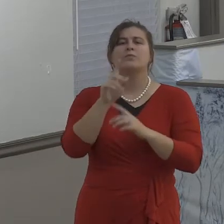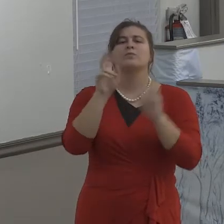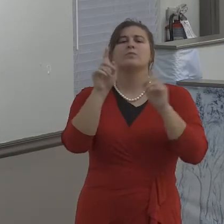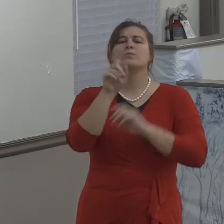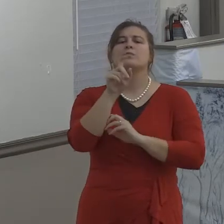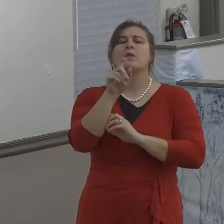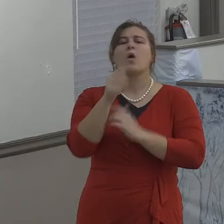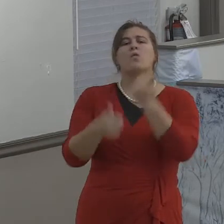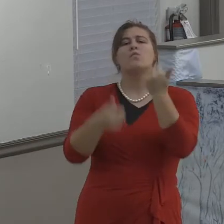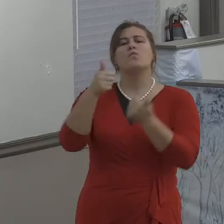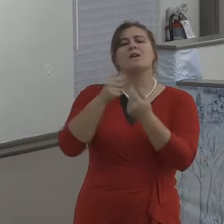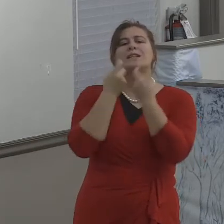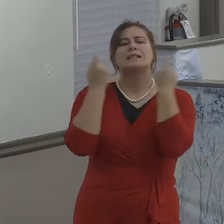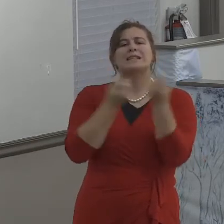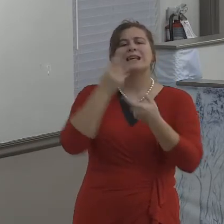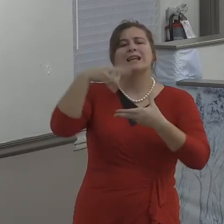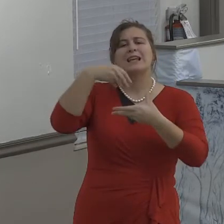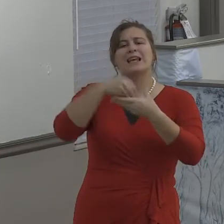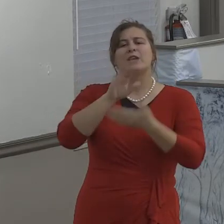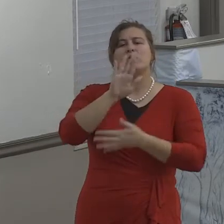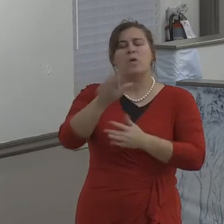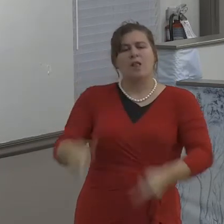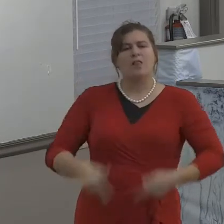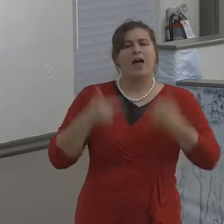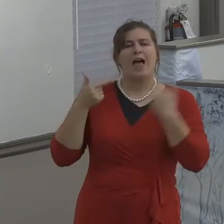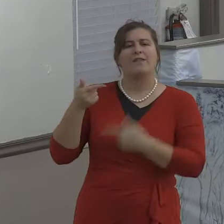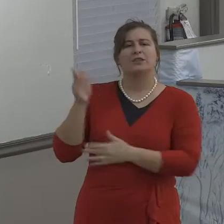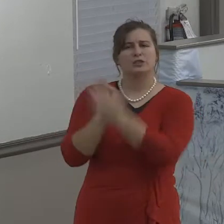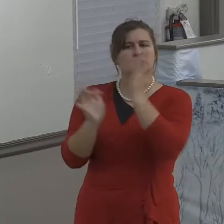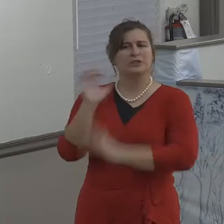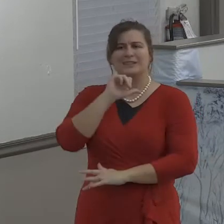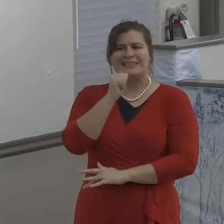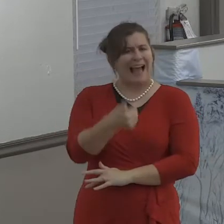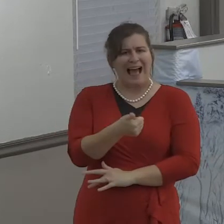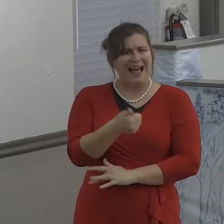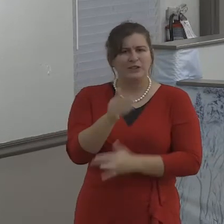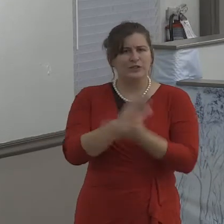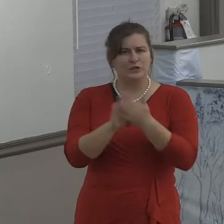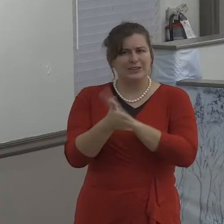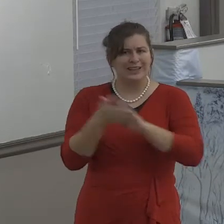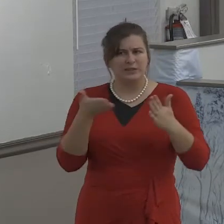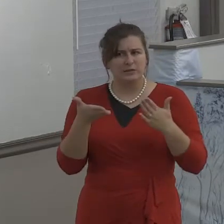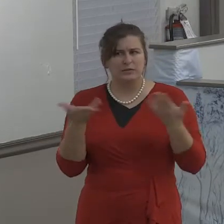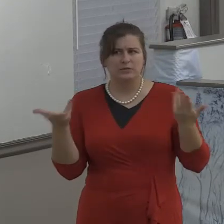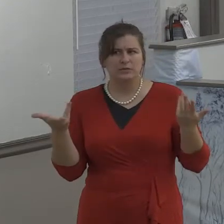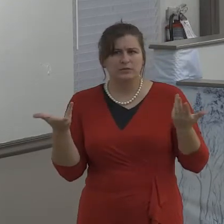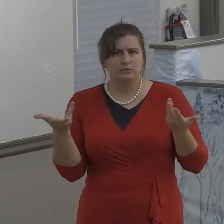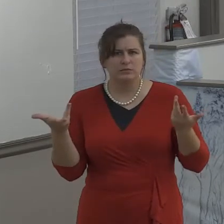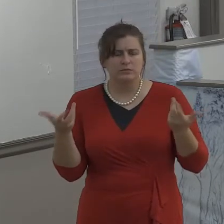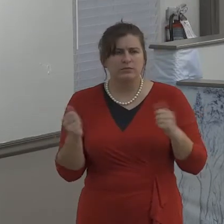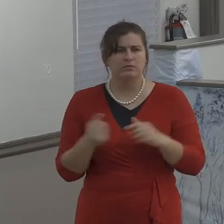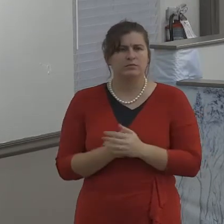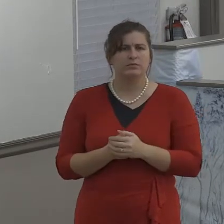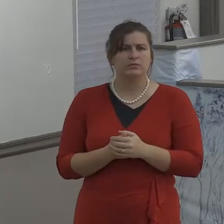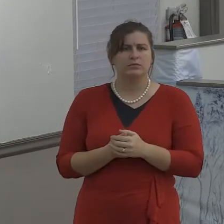then that's exactly how many sins you ought to hold on to